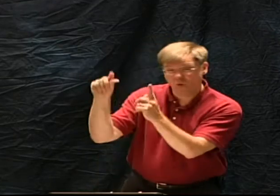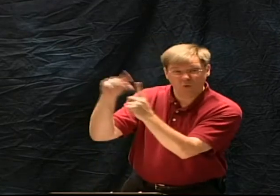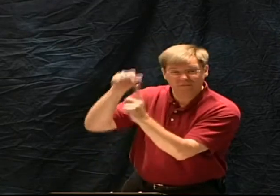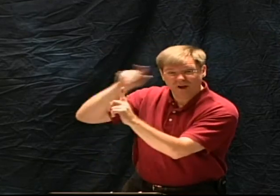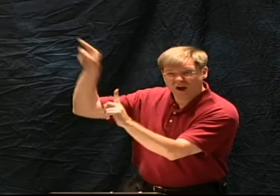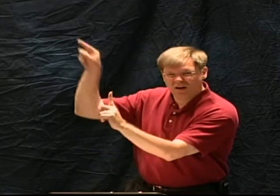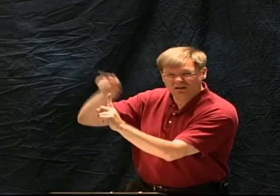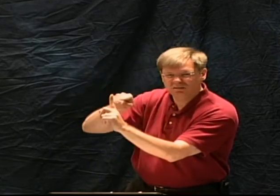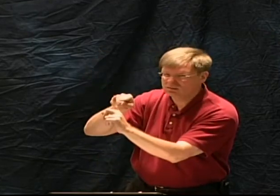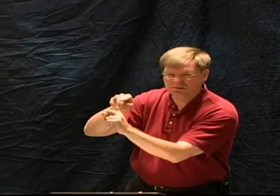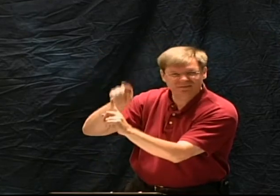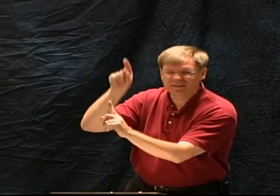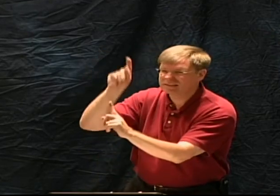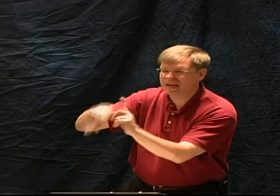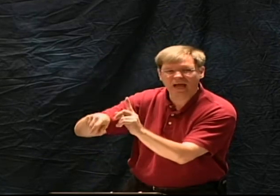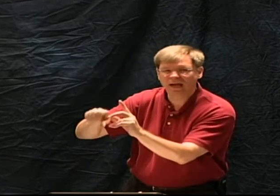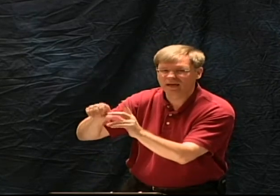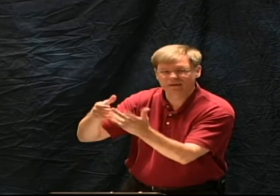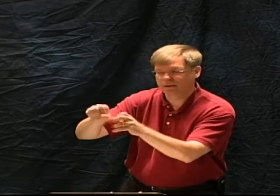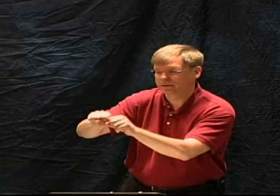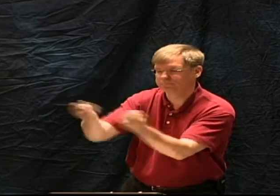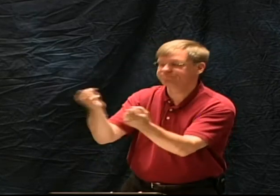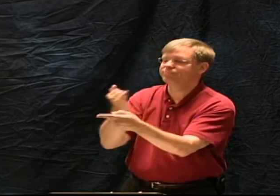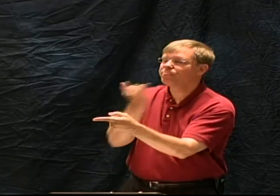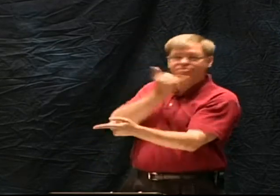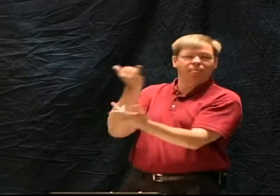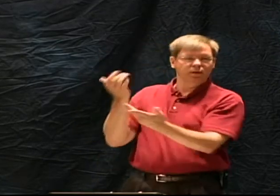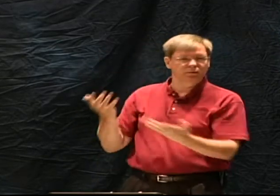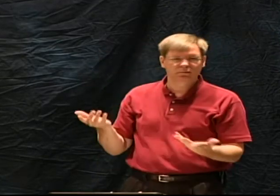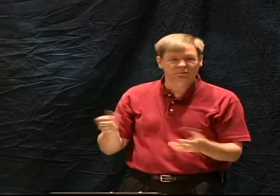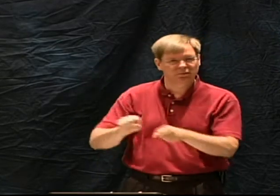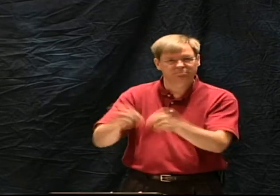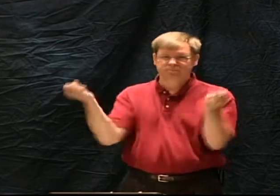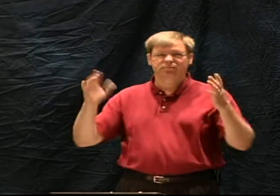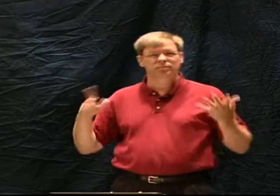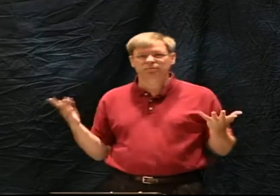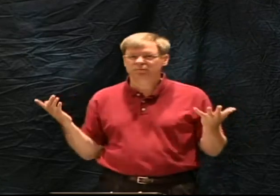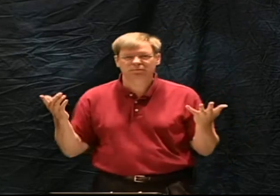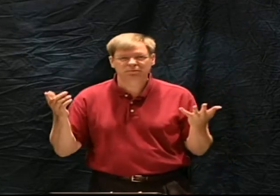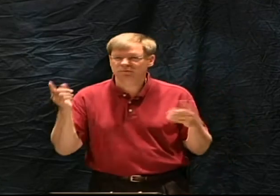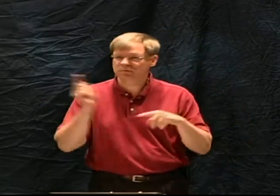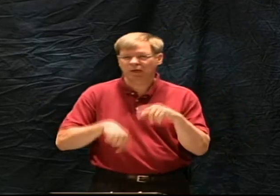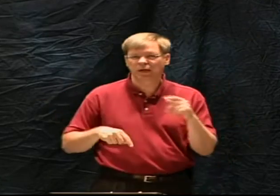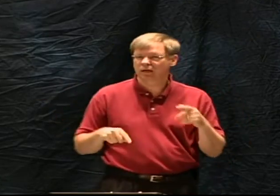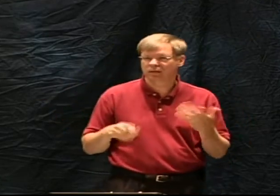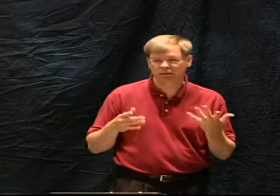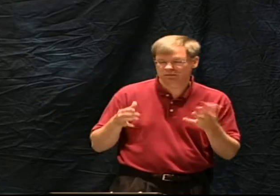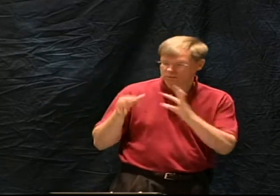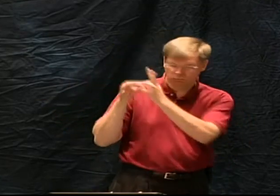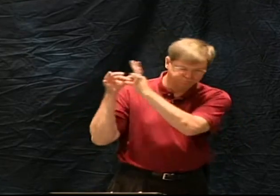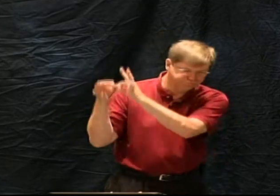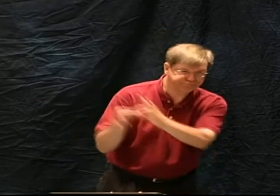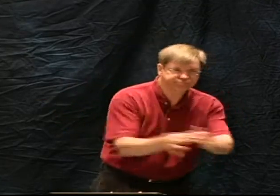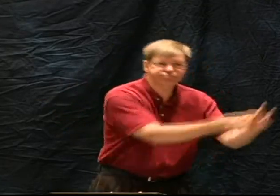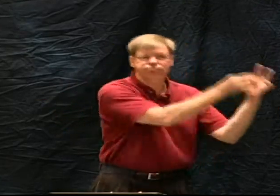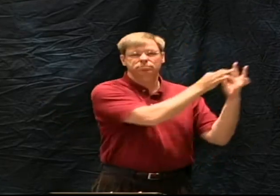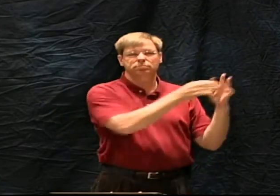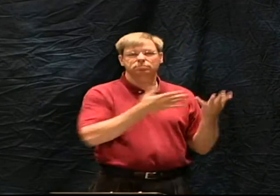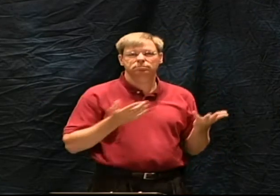if he called them gods to whom the word of God came you see he referred to that as the word of God and the scriptures cannot be broken